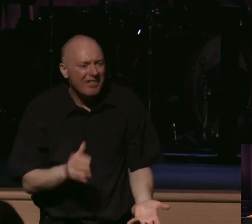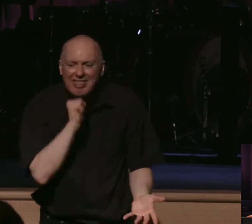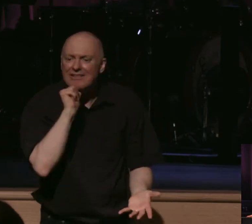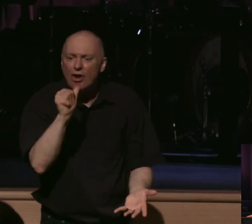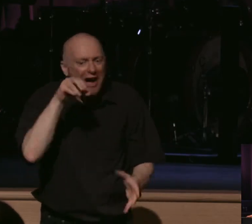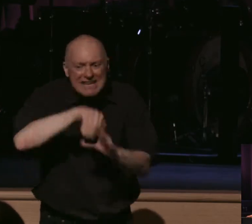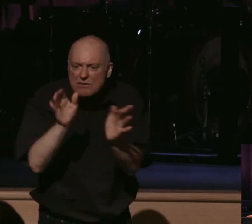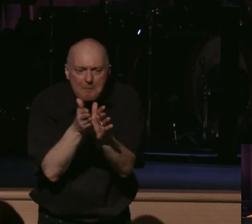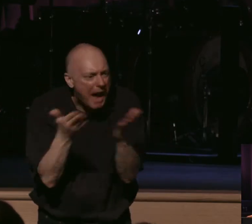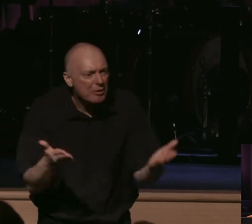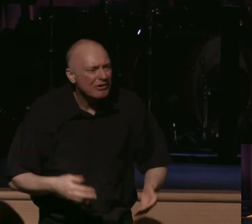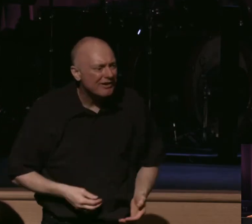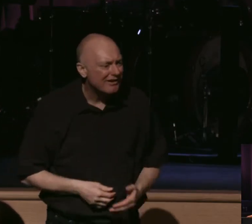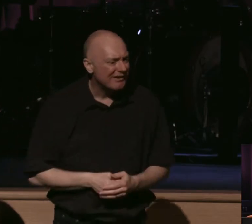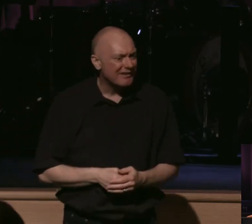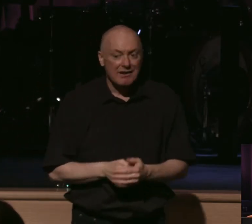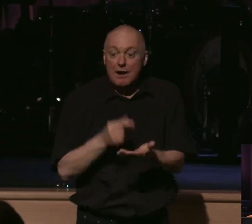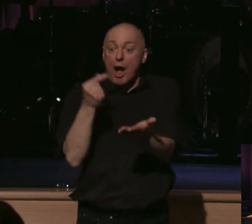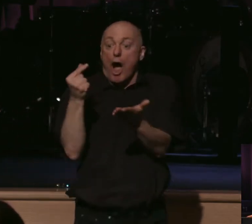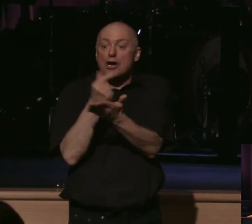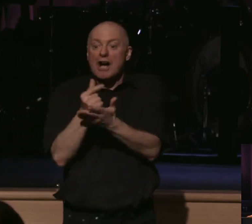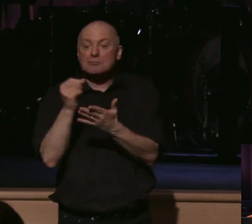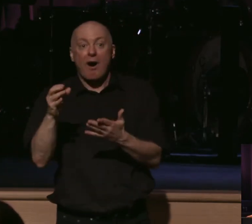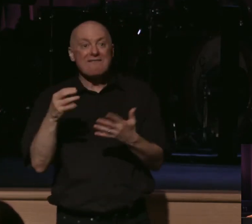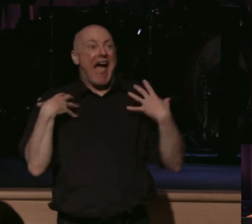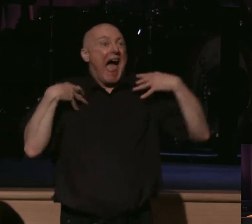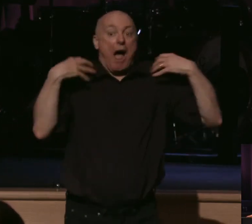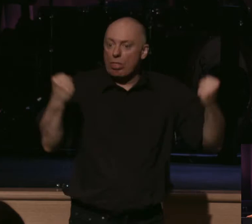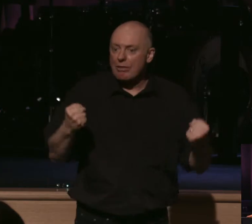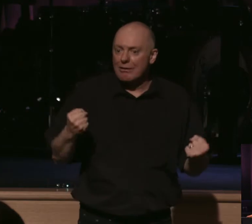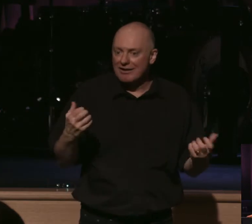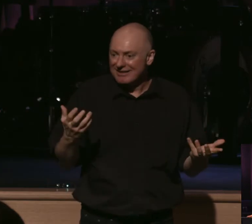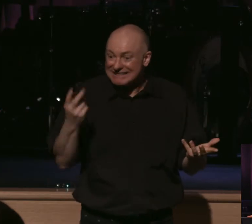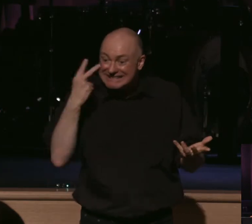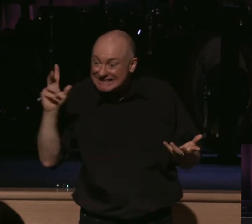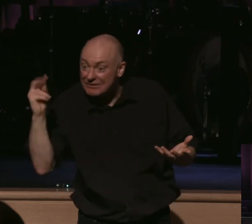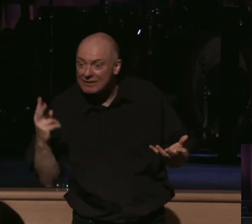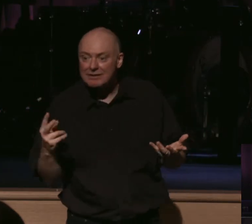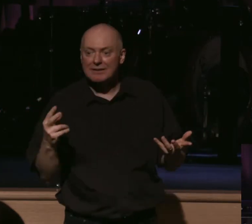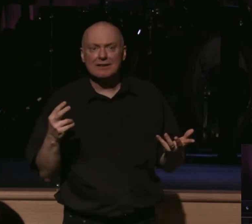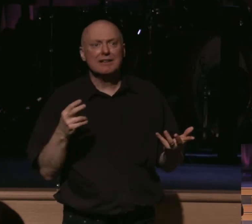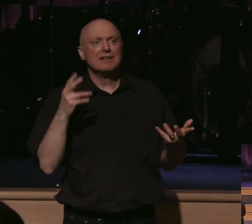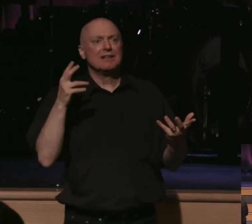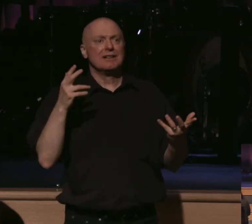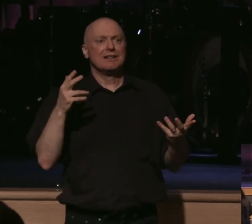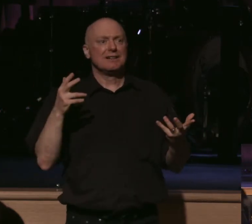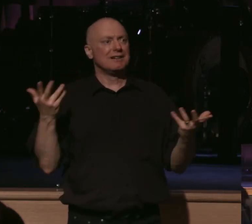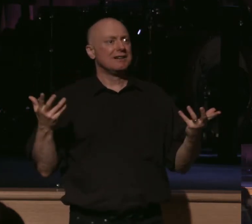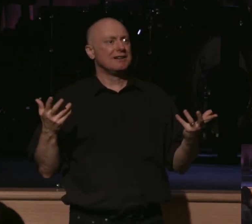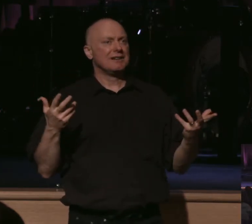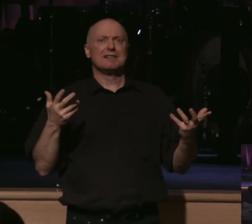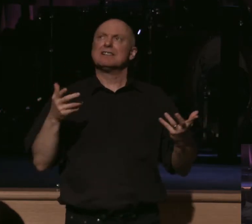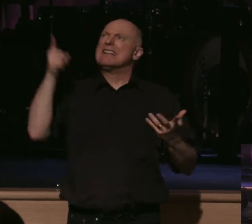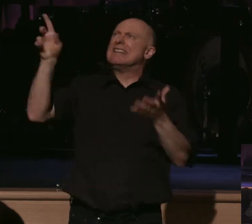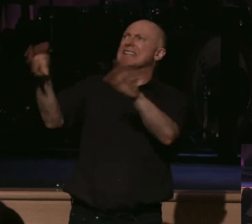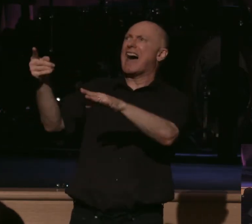Bible. A gospel of health? That Jesus died to save us from any form of pain and suffering